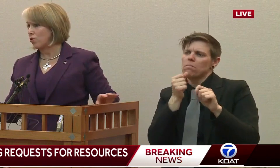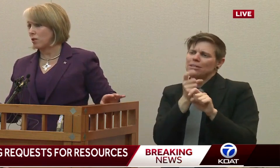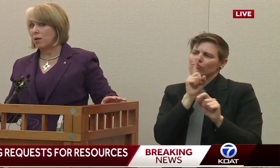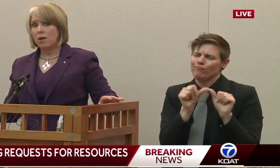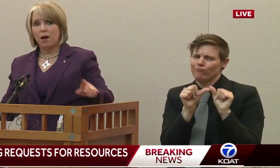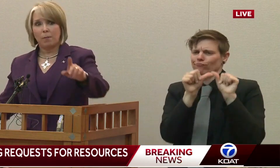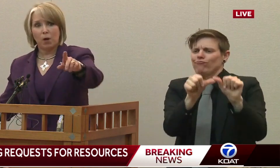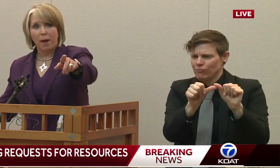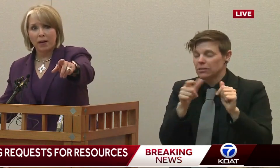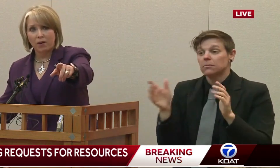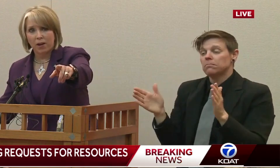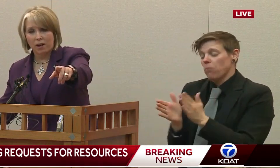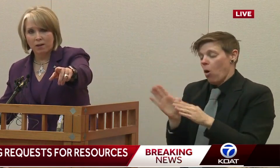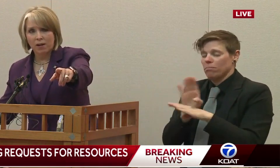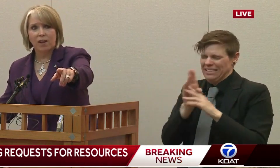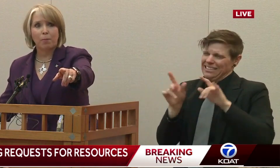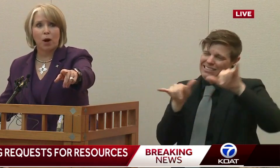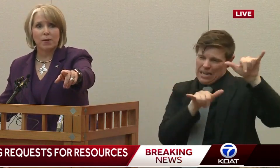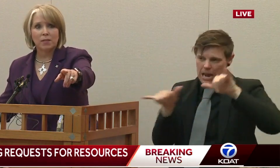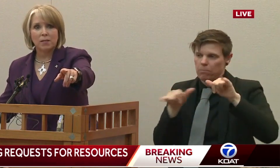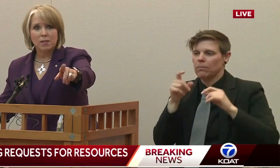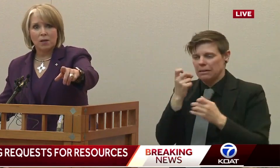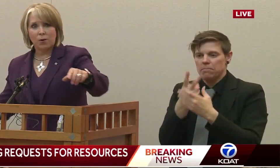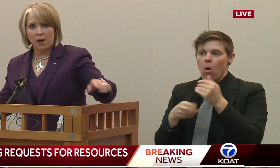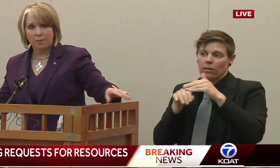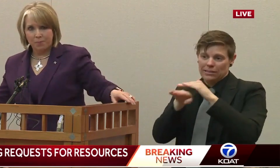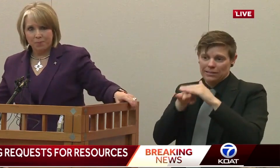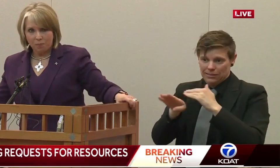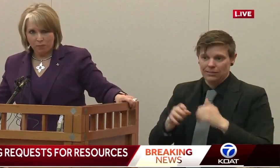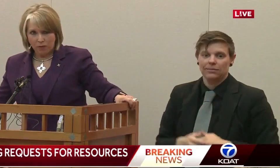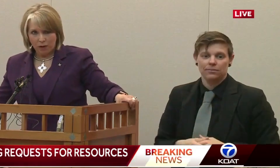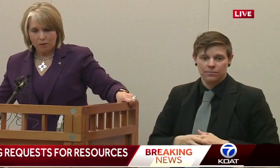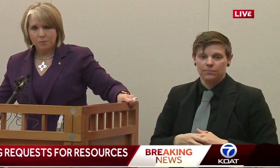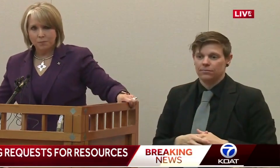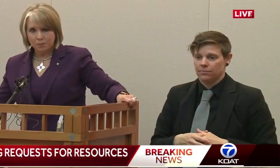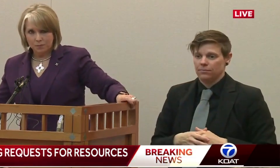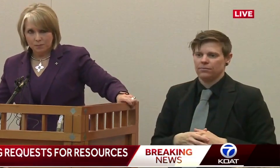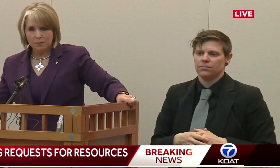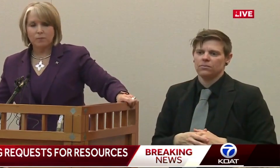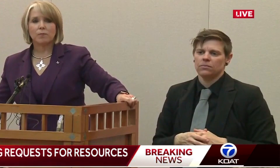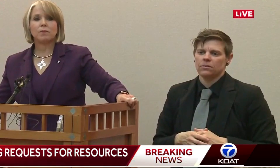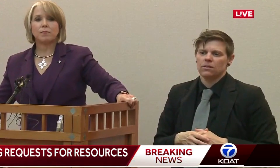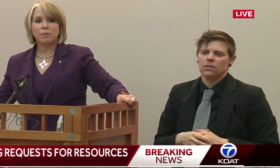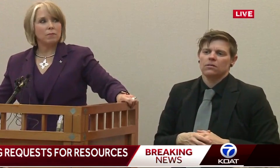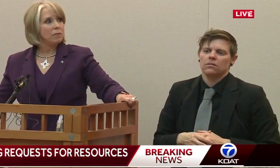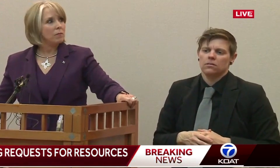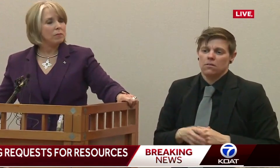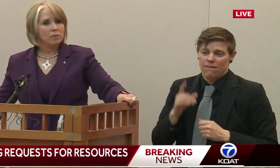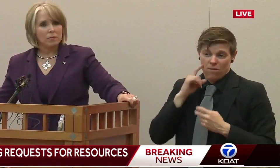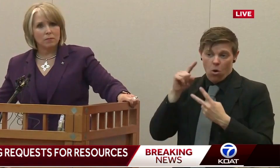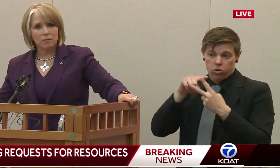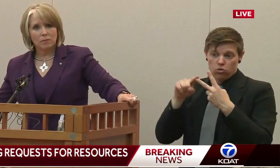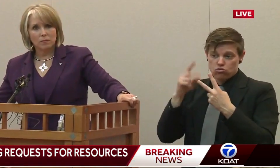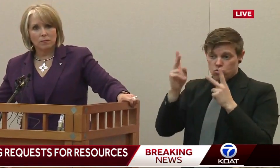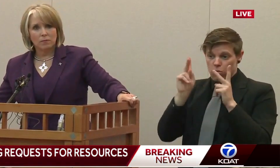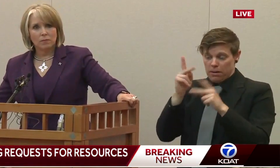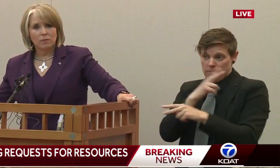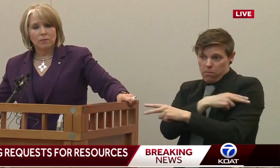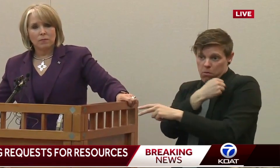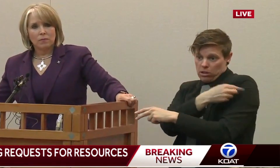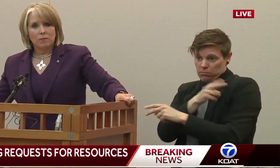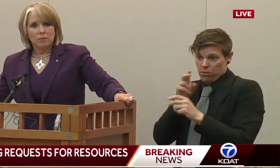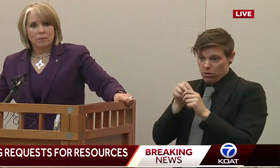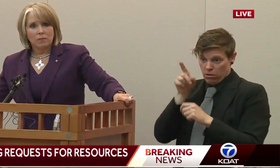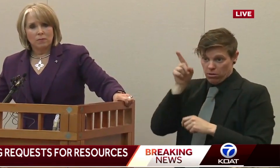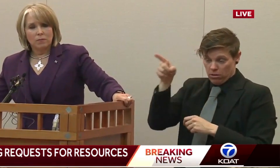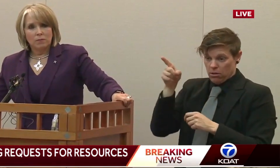thank you for the question. I'm going to go back here again, because I promised. Okay. For the two people who are in the hospital, are they working one-on-one with nurses